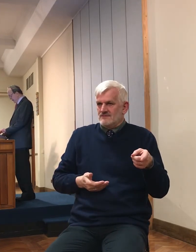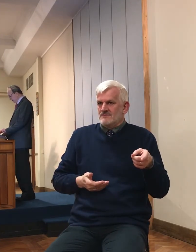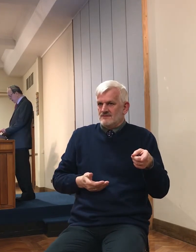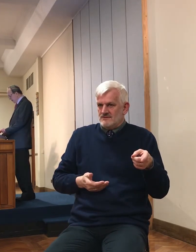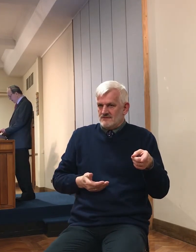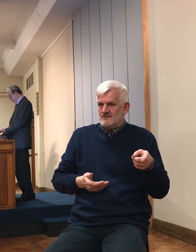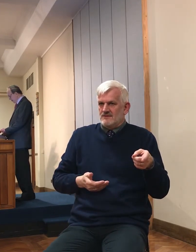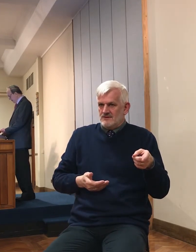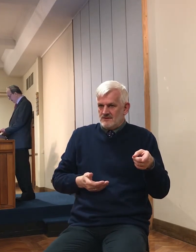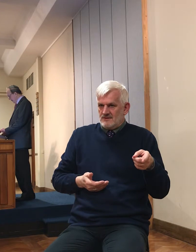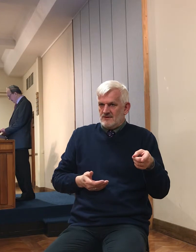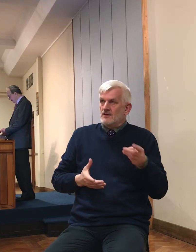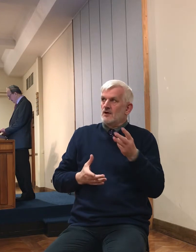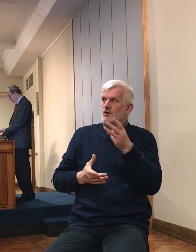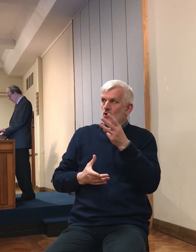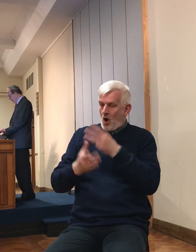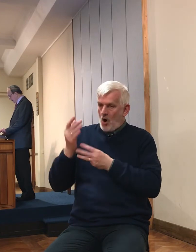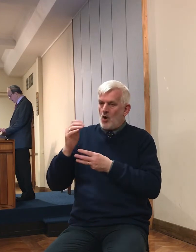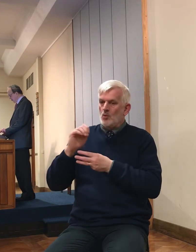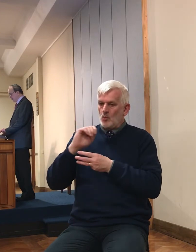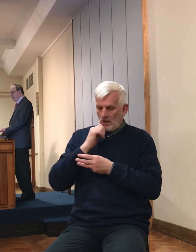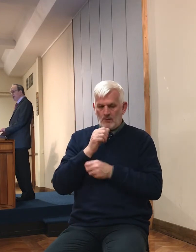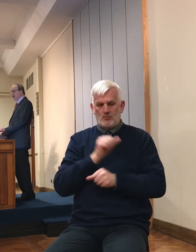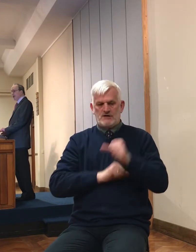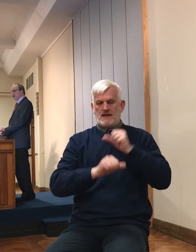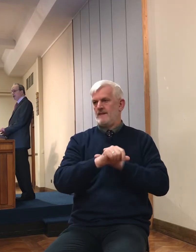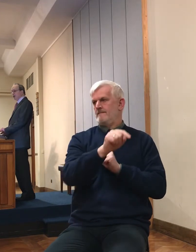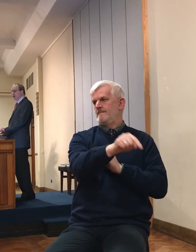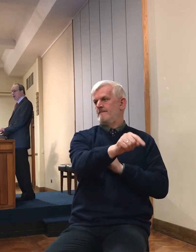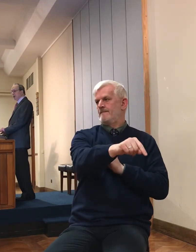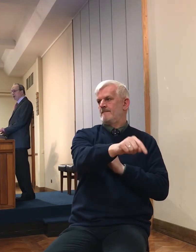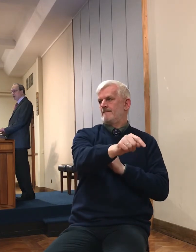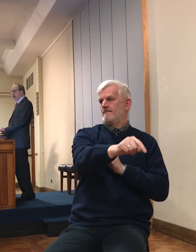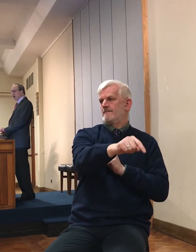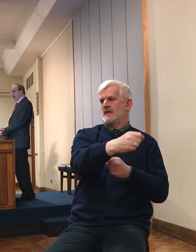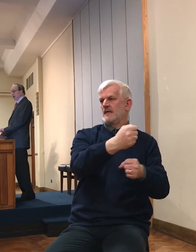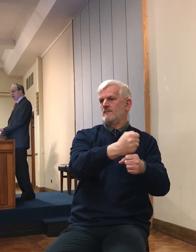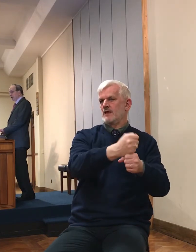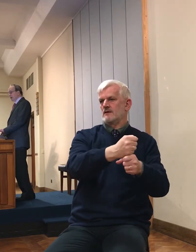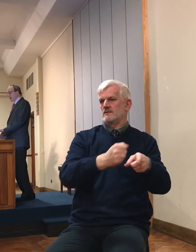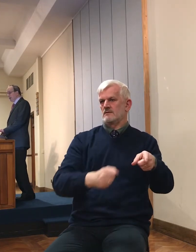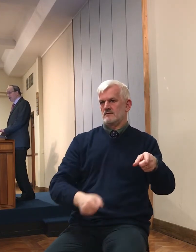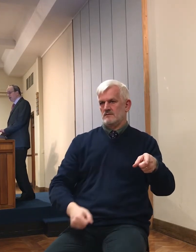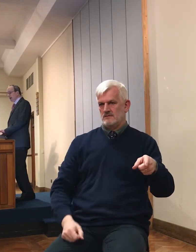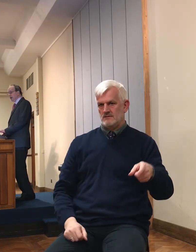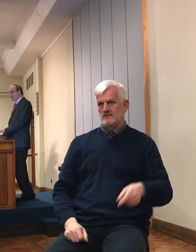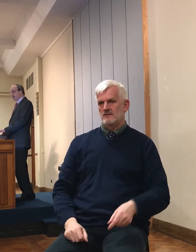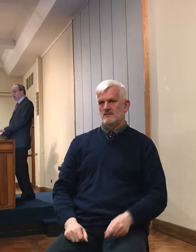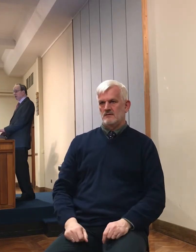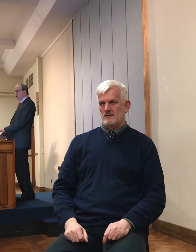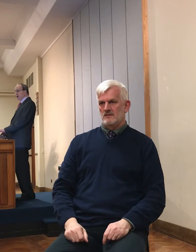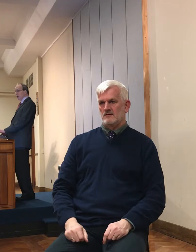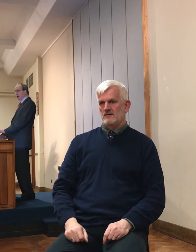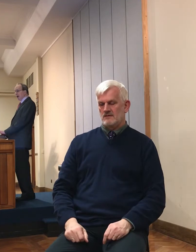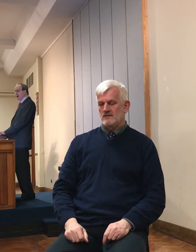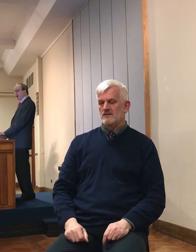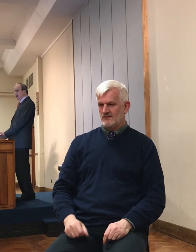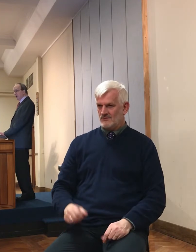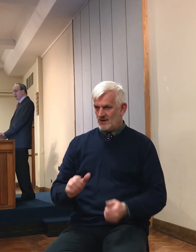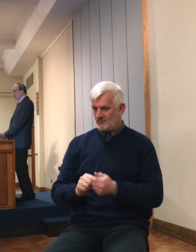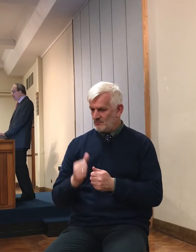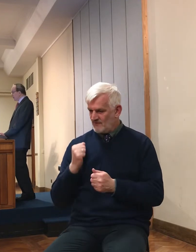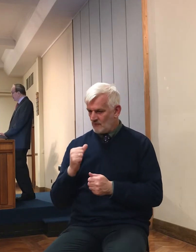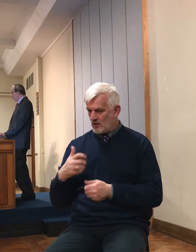protect them, God will protect them, and it was right for Joshua to do that. So they've been murmuring, they've been grumbling,